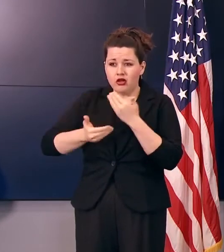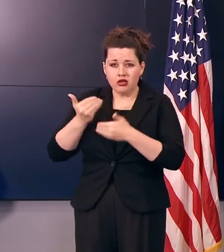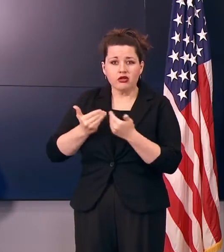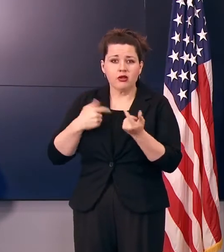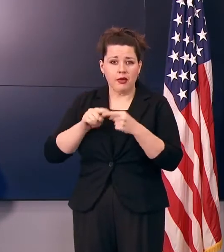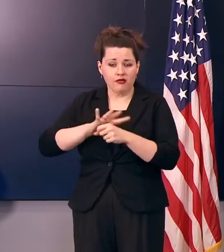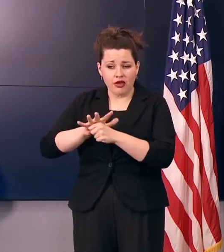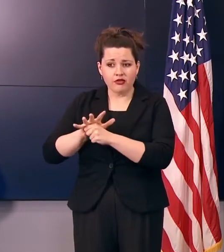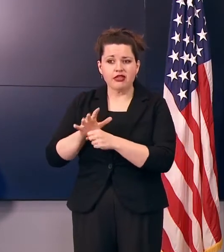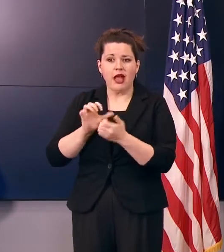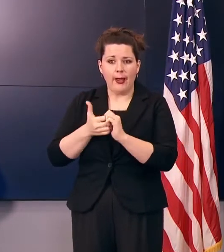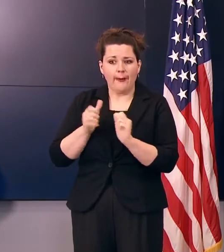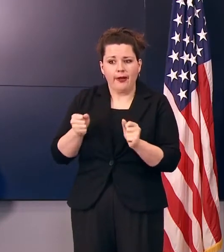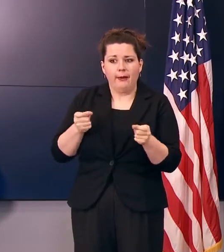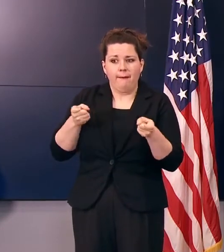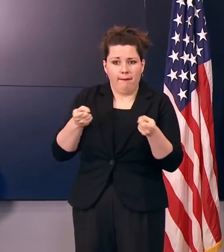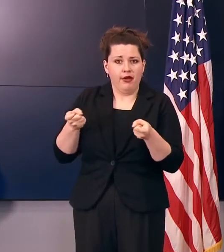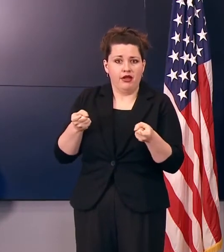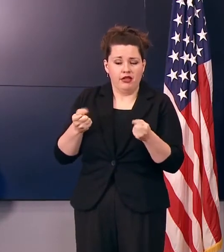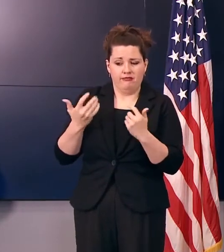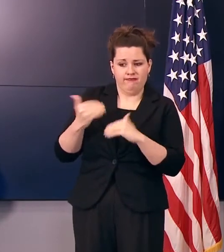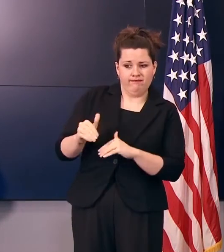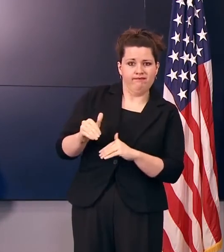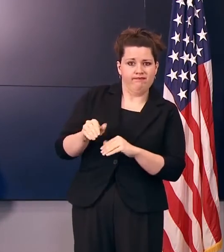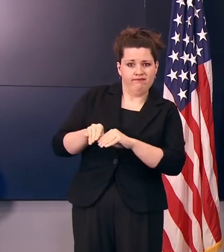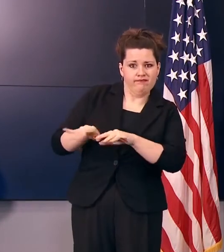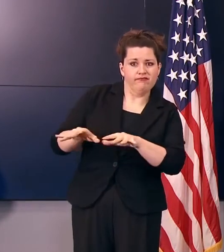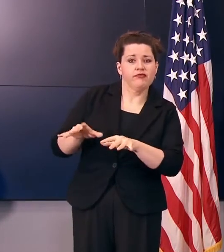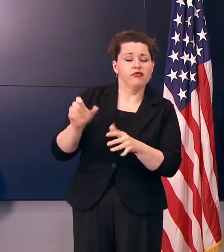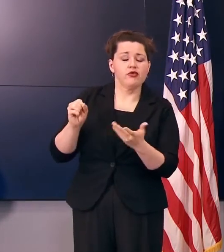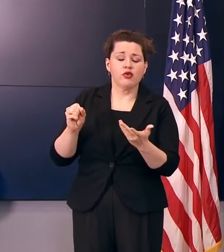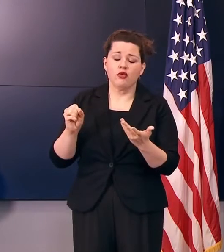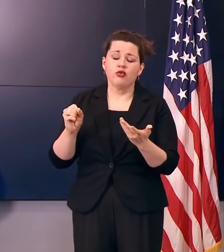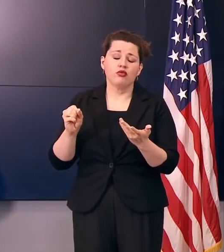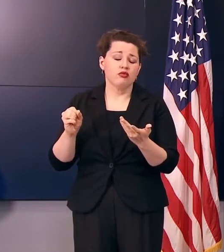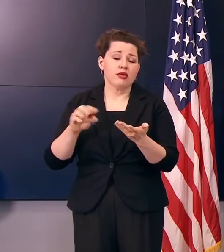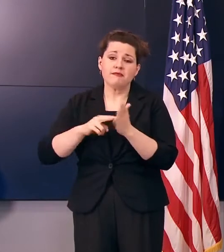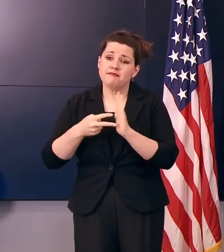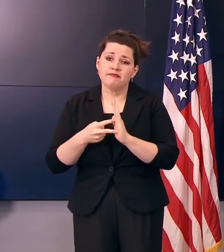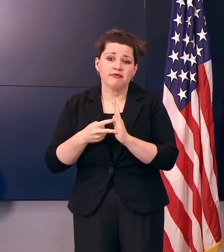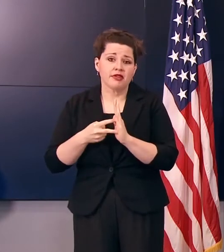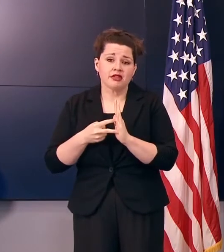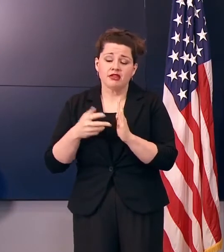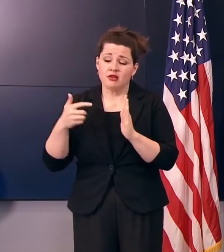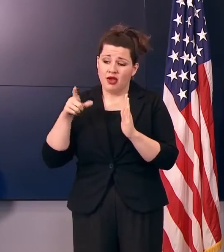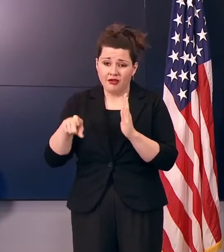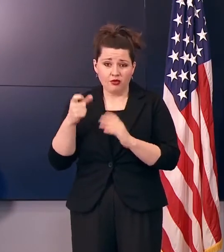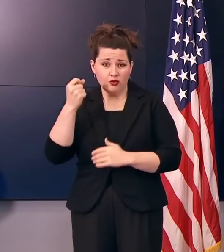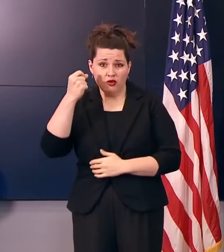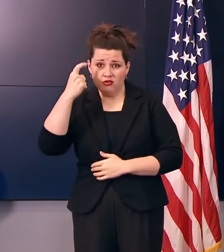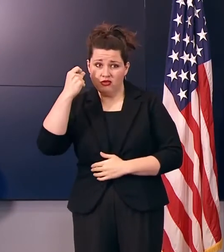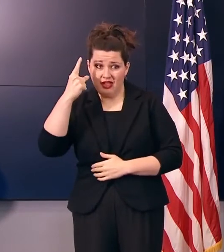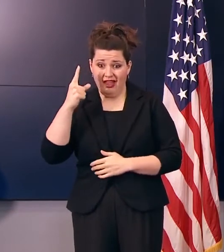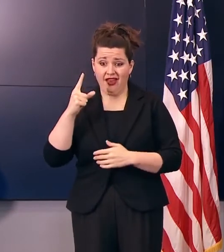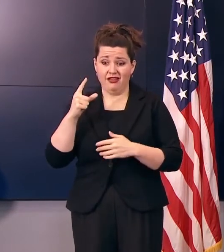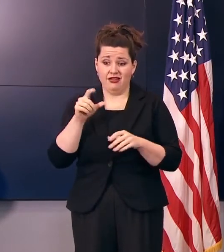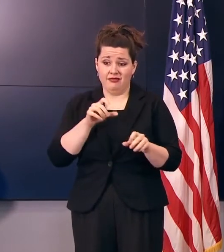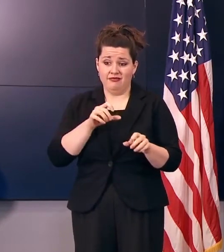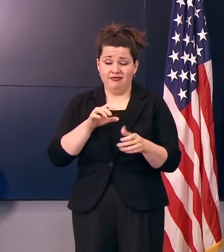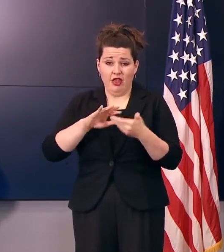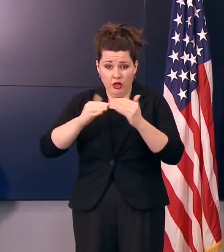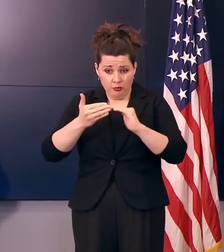virus and how we can manage and mitigate it. So we have to be, you know, there has to be an understanding that potentially as a community